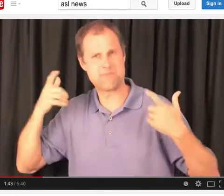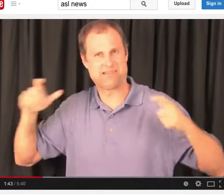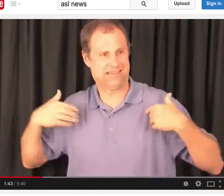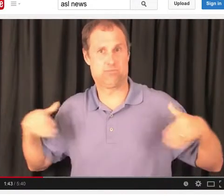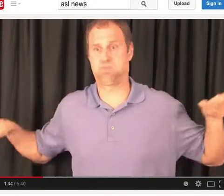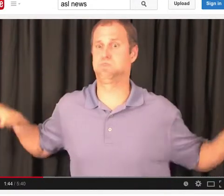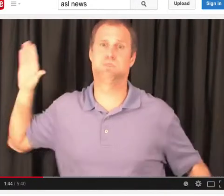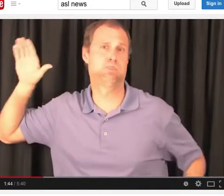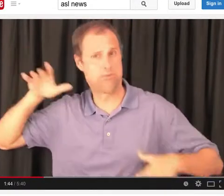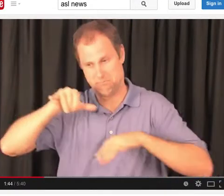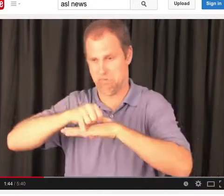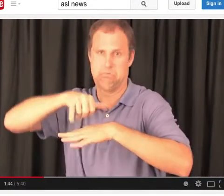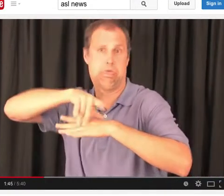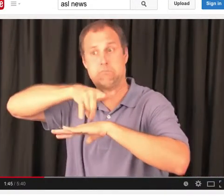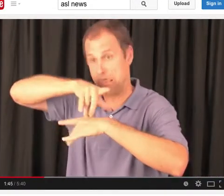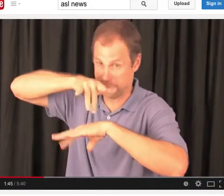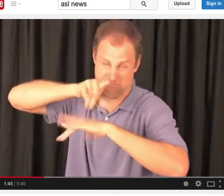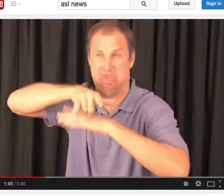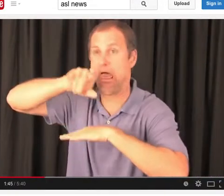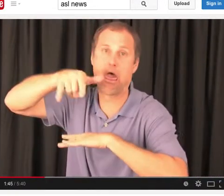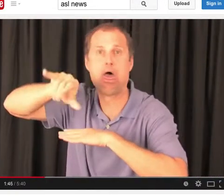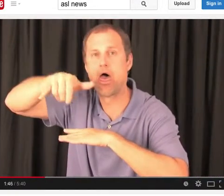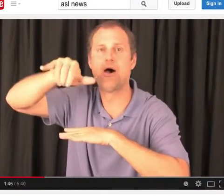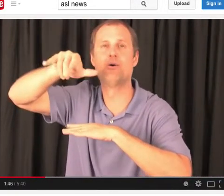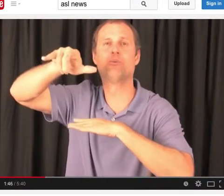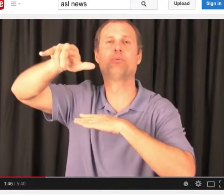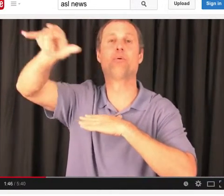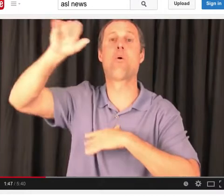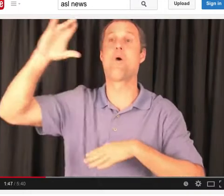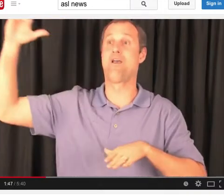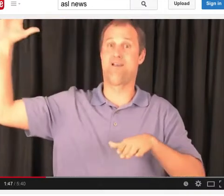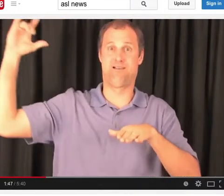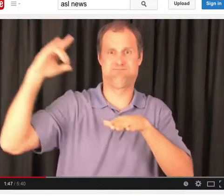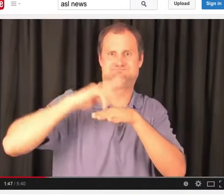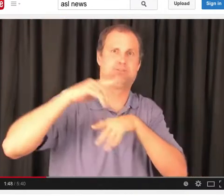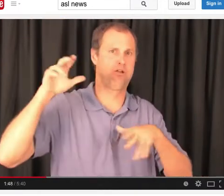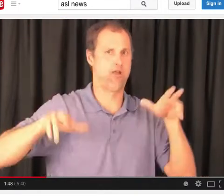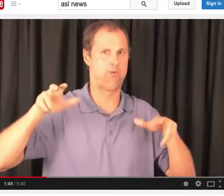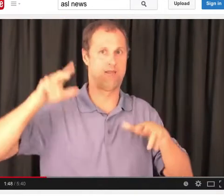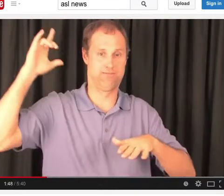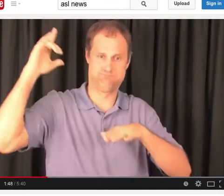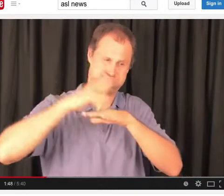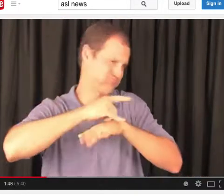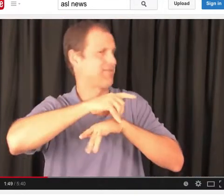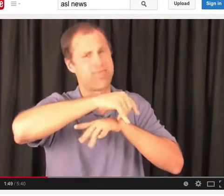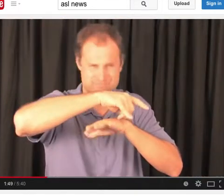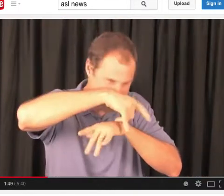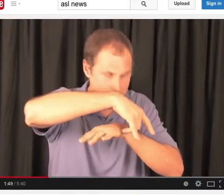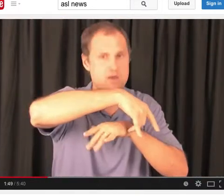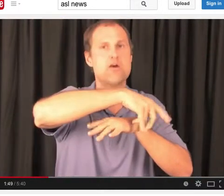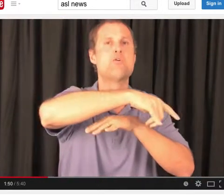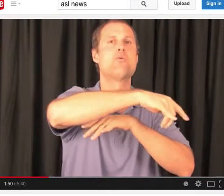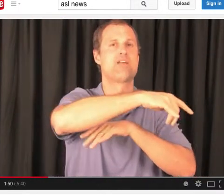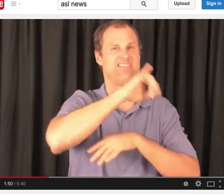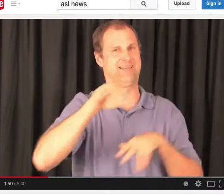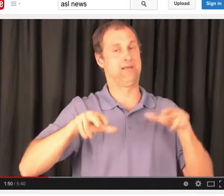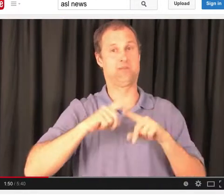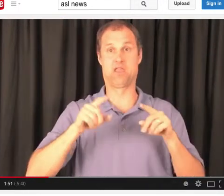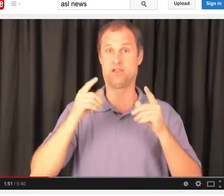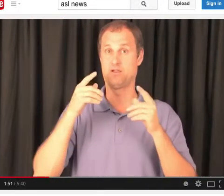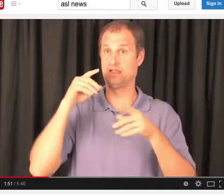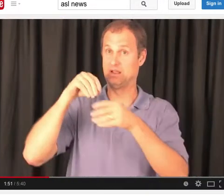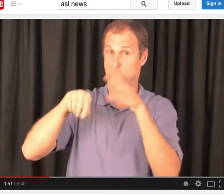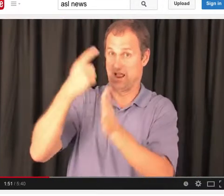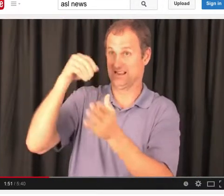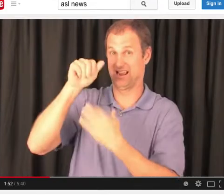However, because of their wings, they are extremely awkward on land. It is difficult for them to take off, and when they